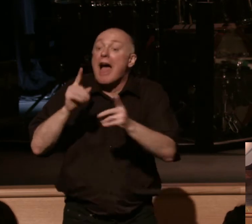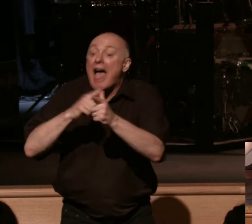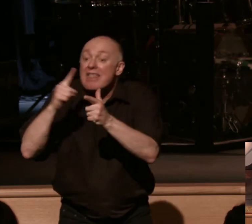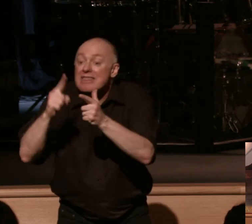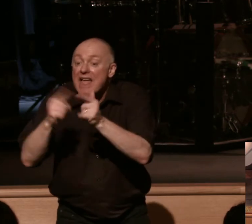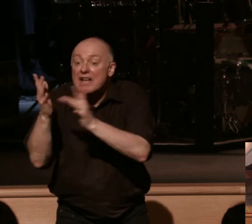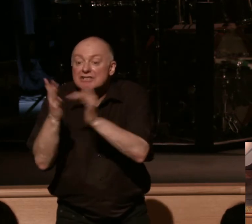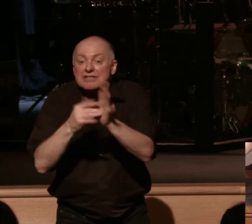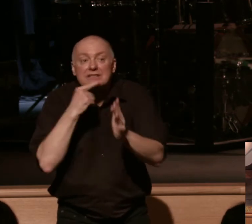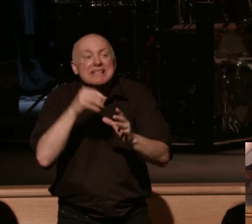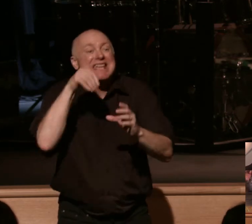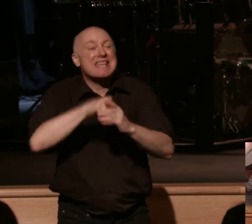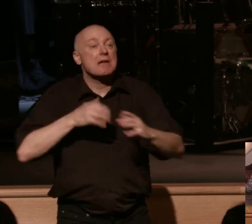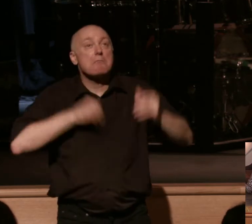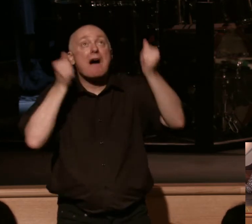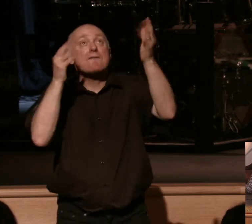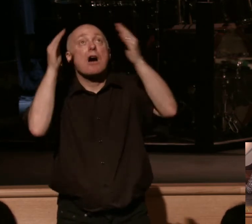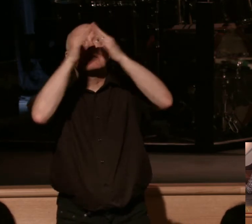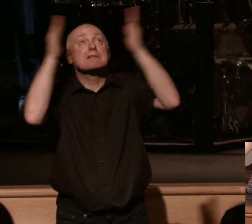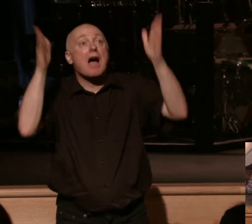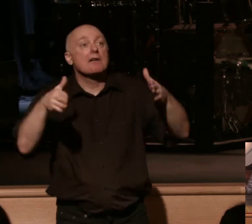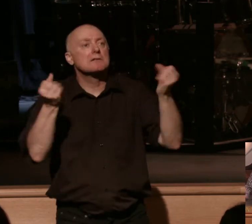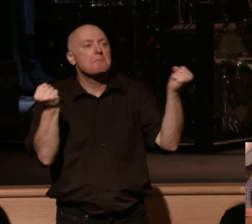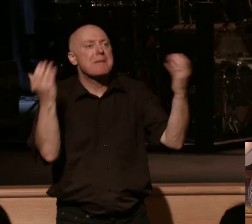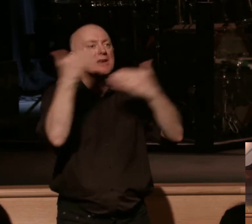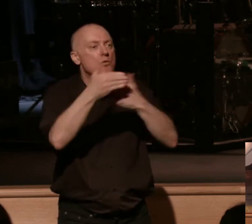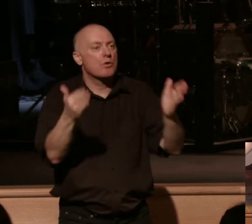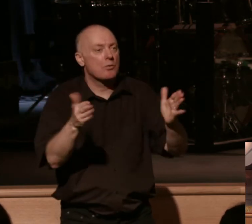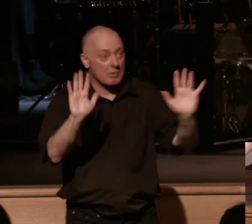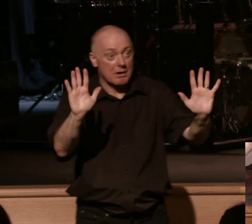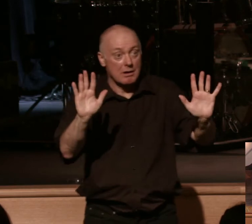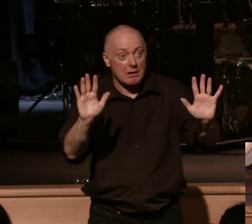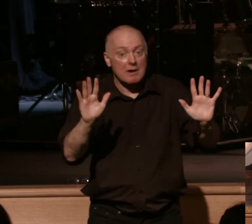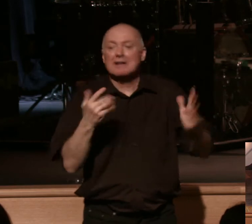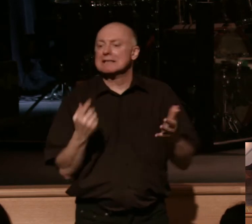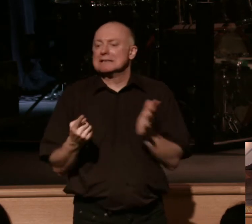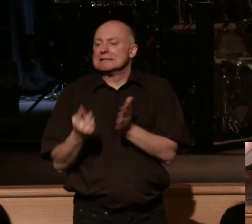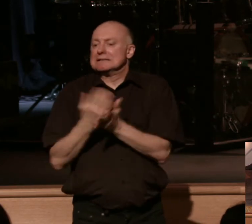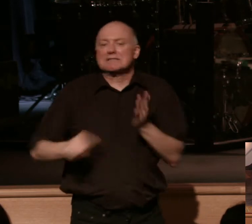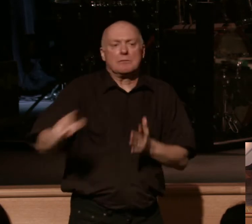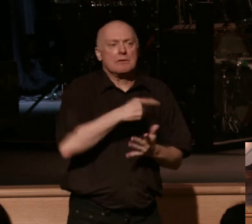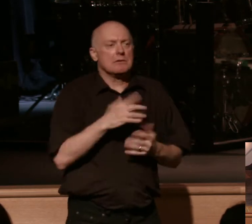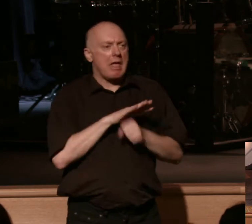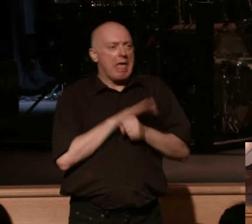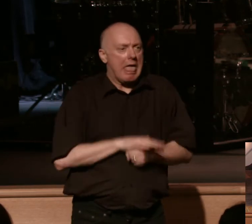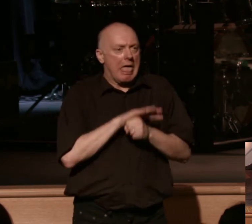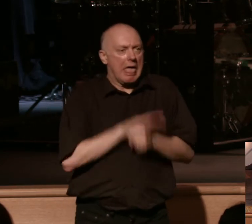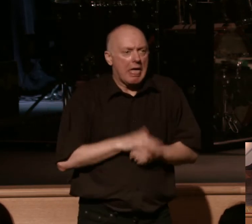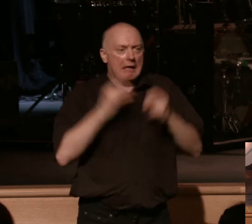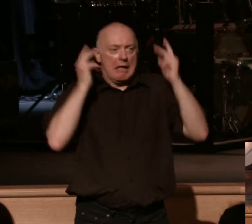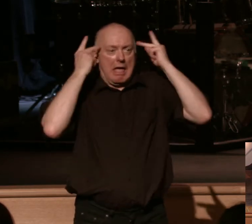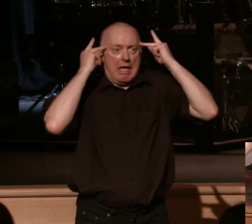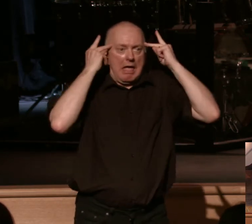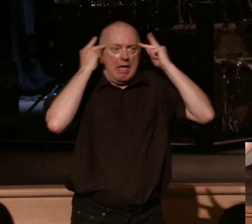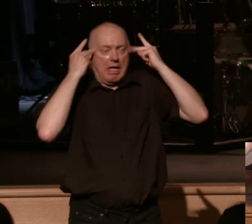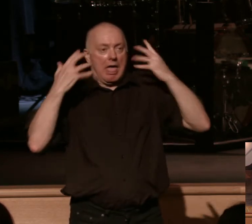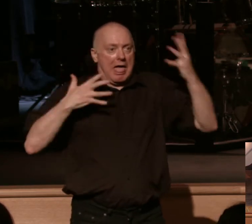into, in my Father's house are many rooms. See, so we suffer with stress, with anxiety, we're crippled with worry, we're